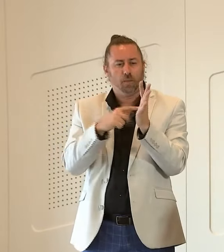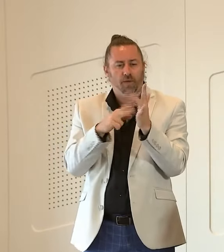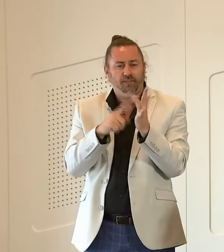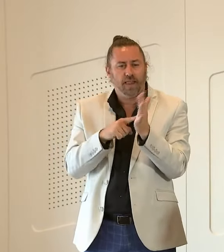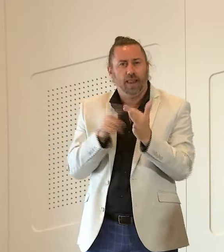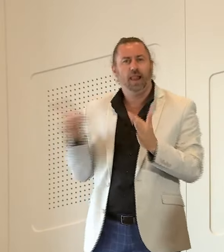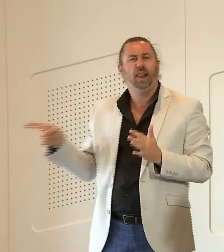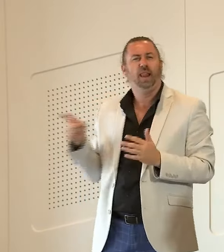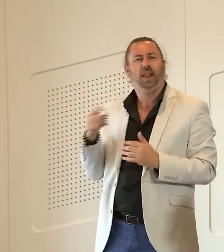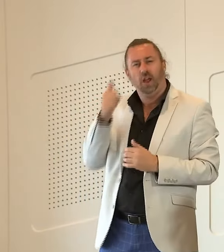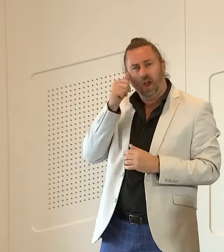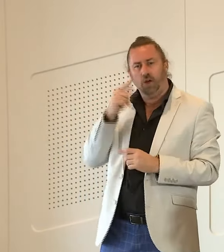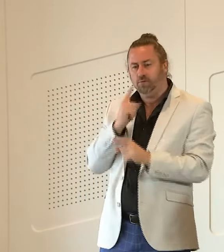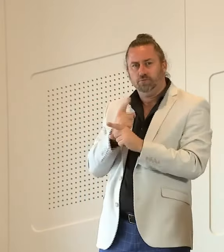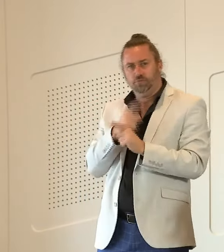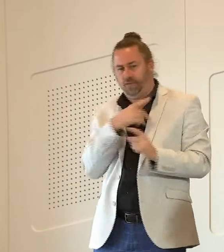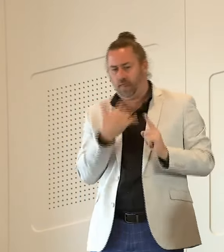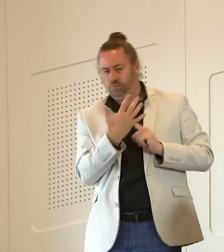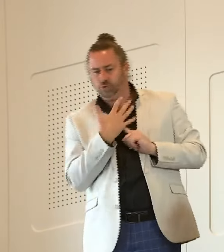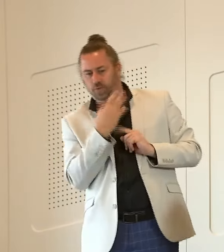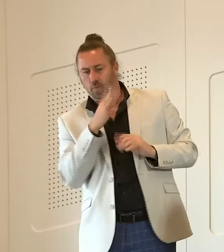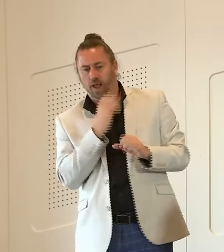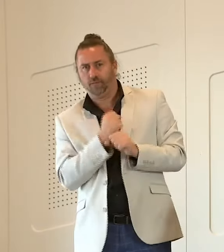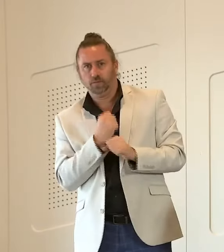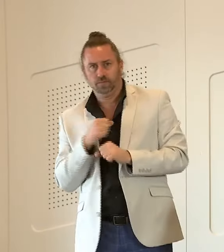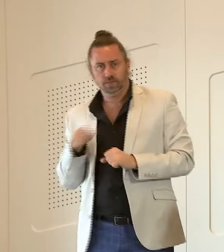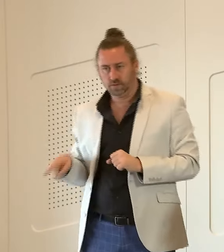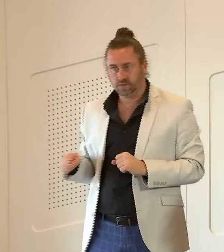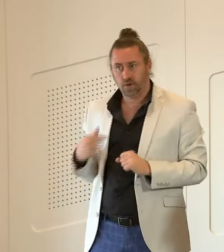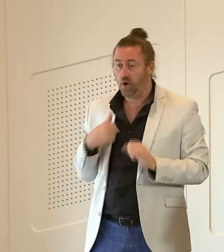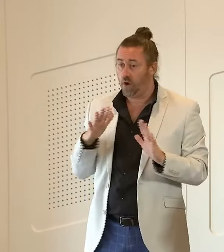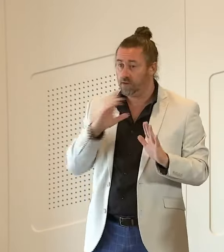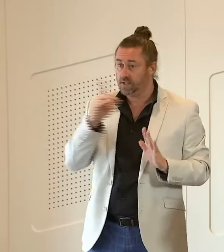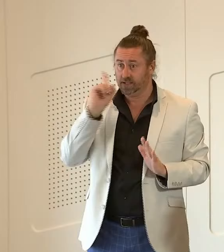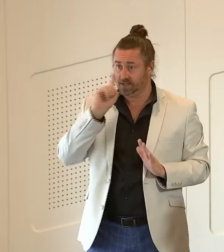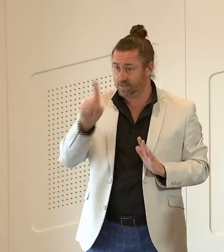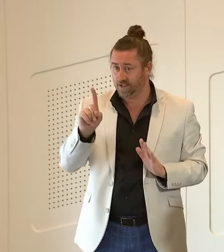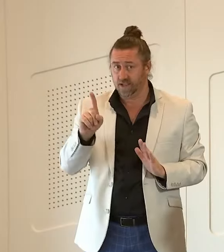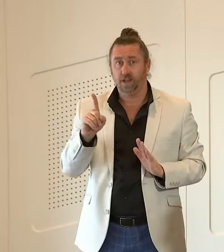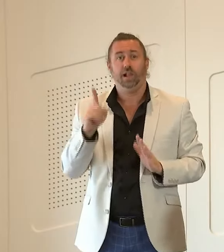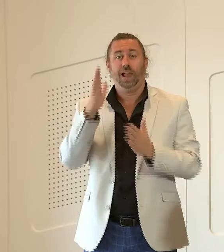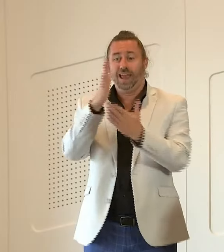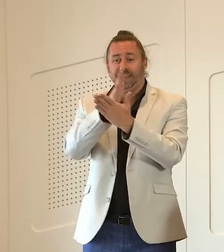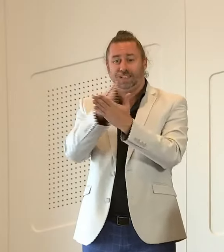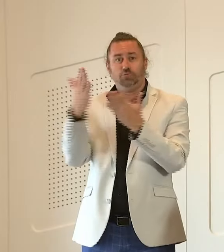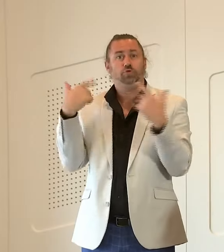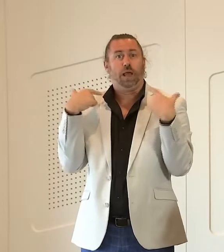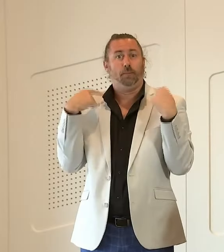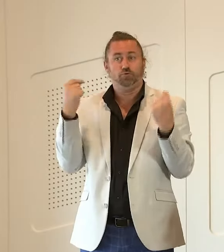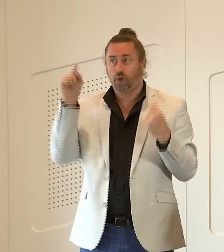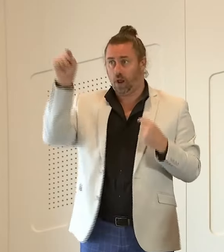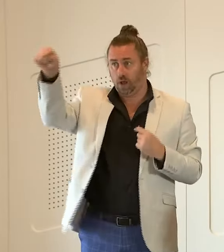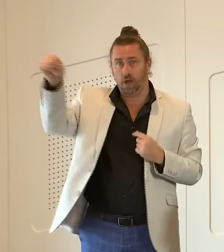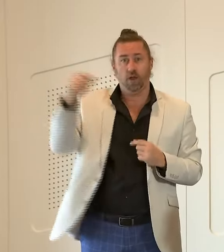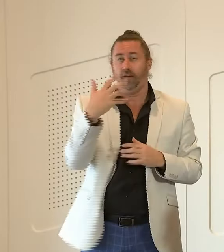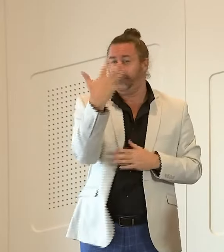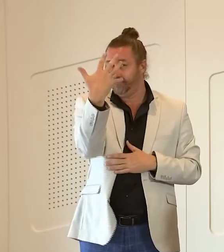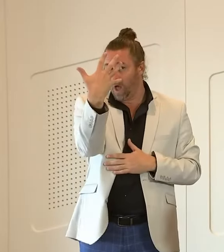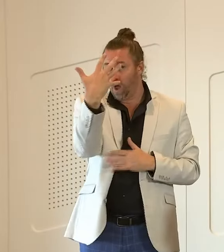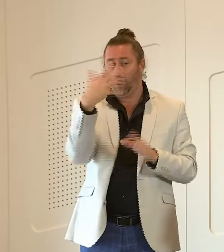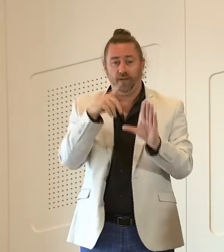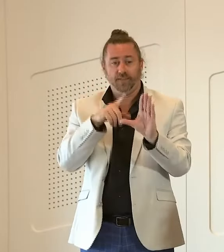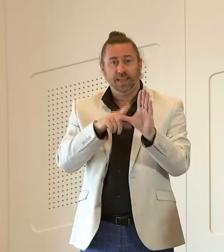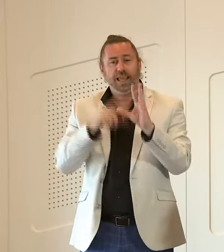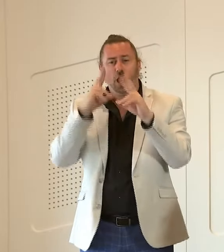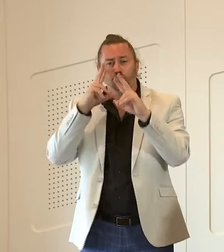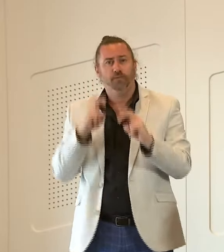those integrity issues from the last book well what i've said very clearly is the integrity commission's office it's a five-year statutory review